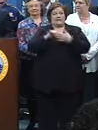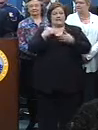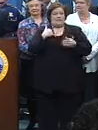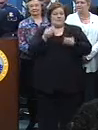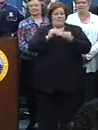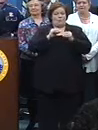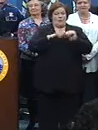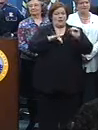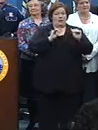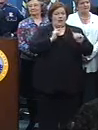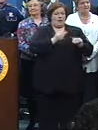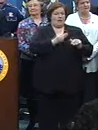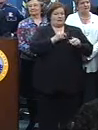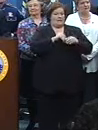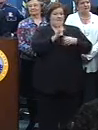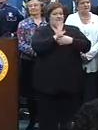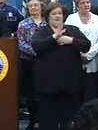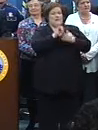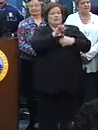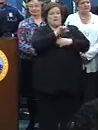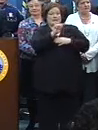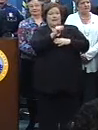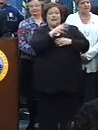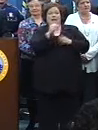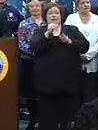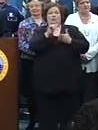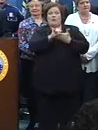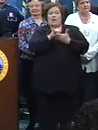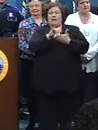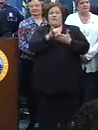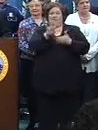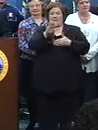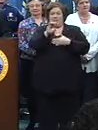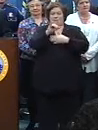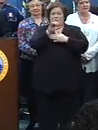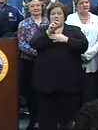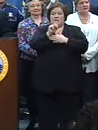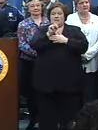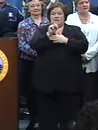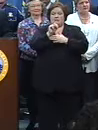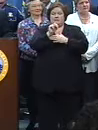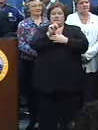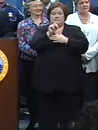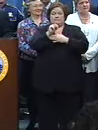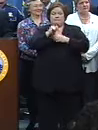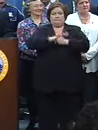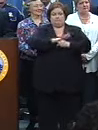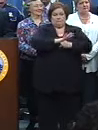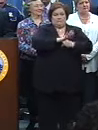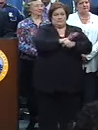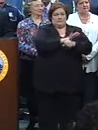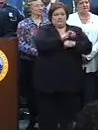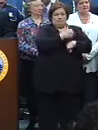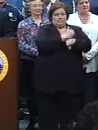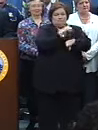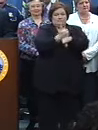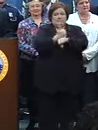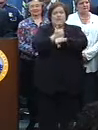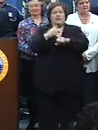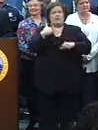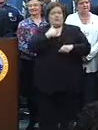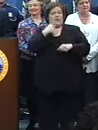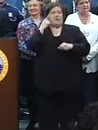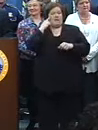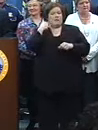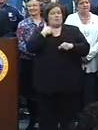films than us now, and it's Los Angeles and it's New York. $500 million book of business last year, and we think that we're going to outpace